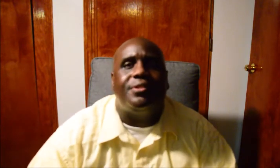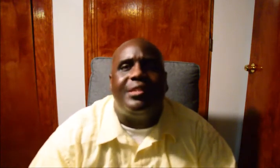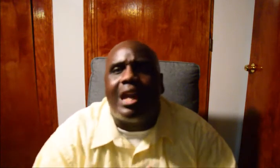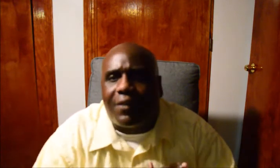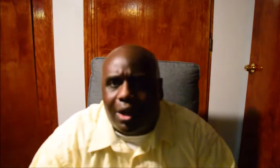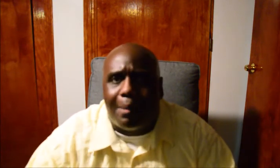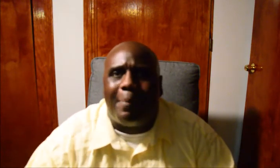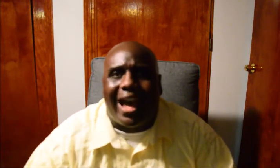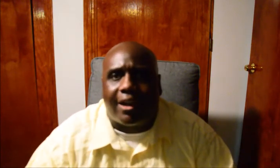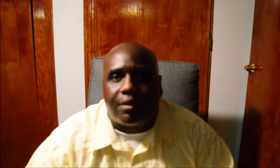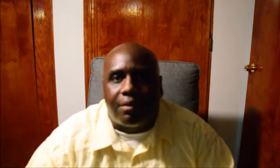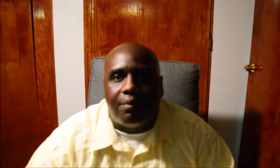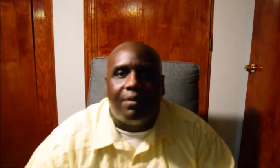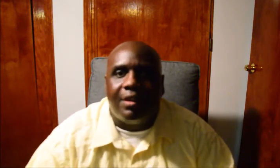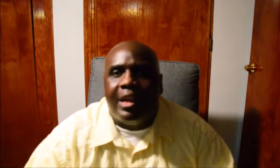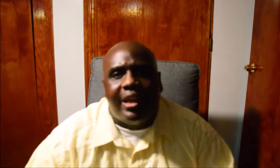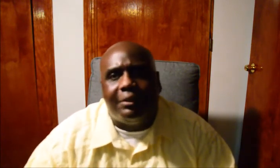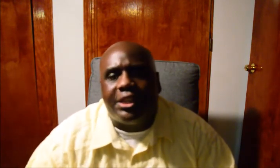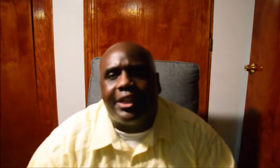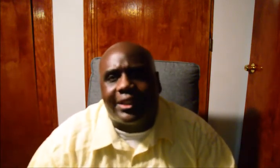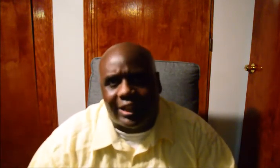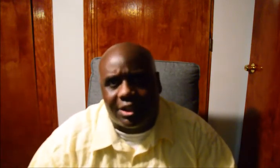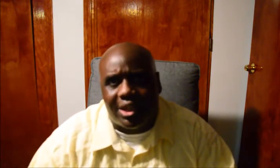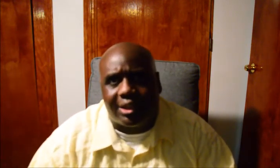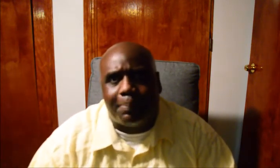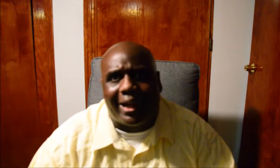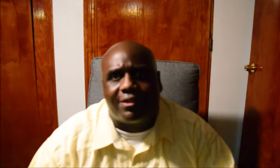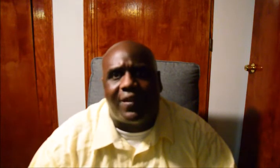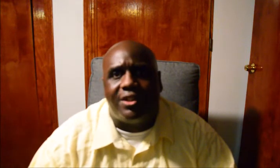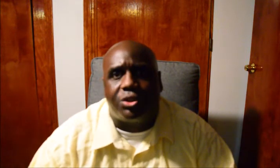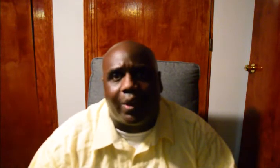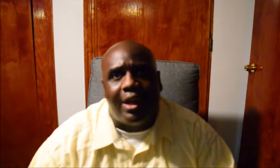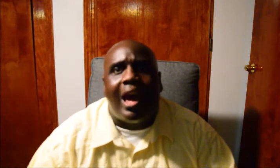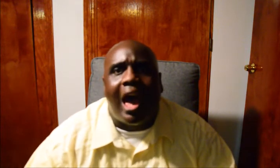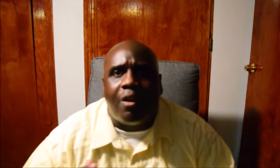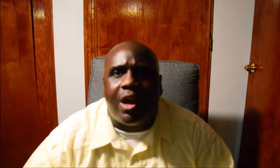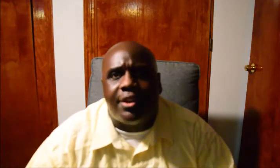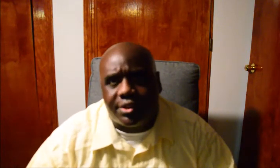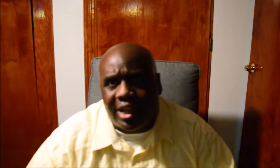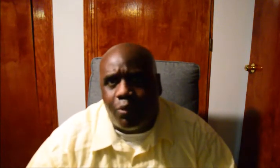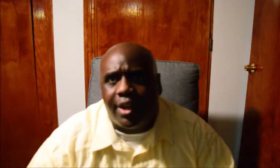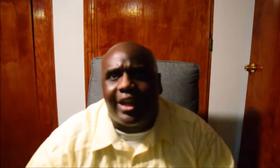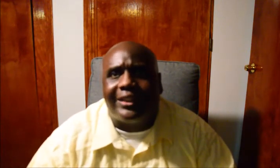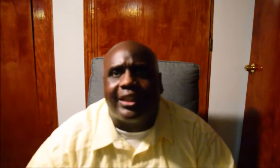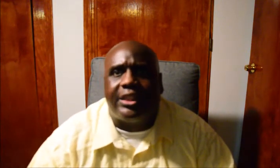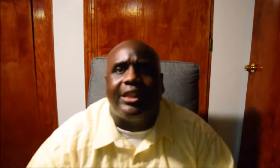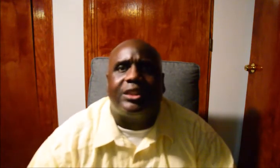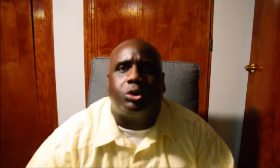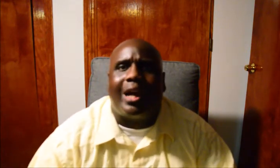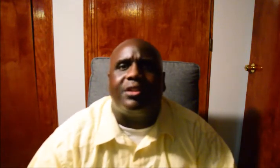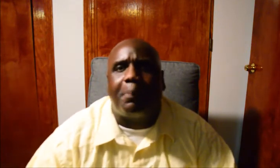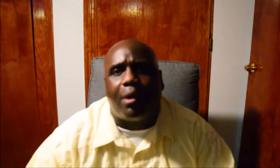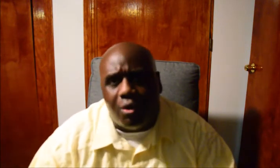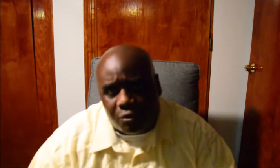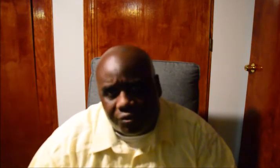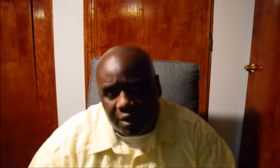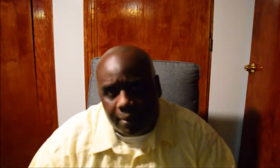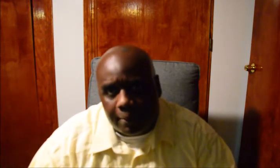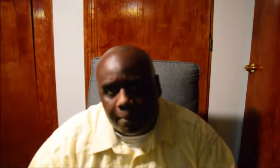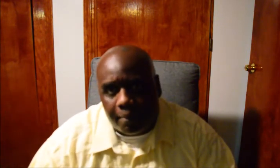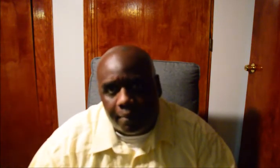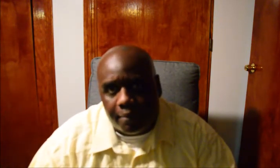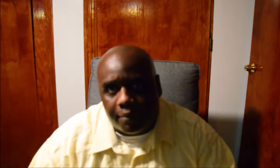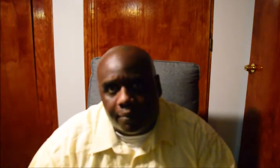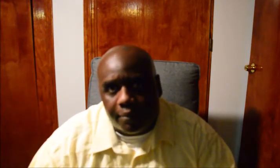perhaps never come back if she decides to take us back to phase three. I don't understand what it is that she is trying to prove.